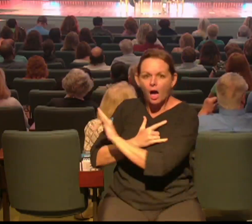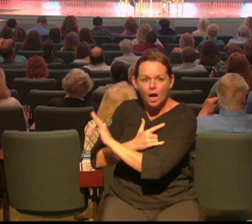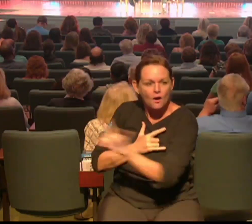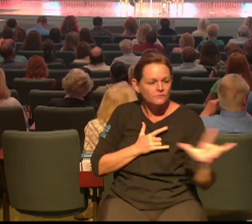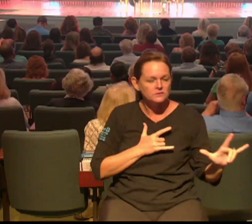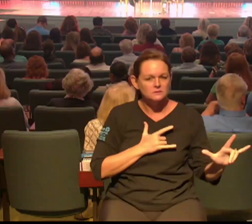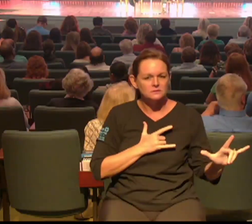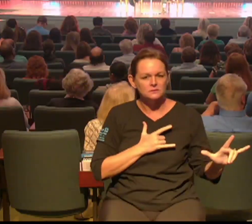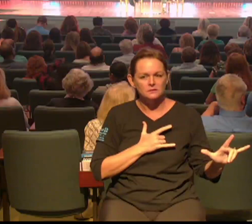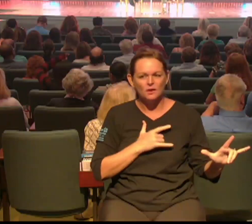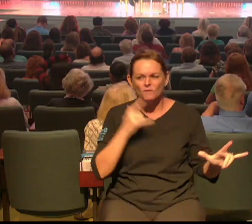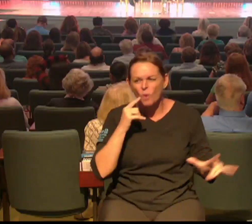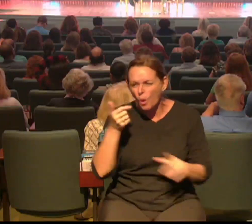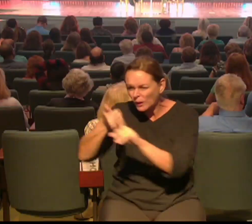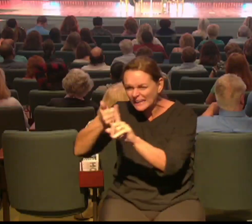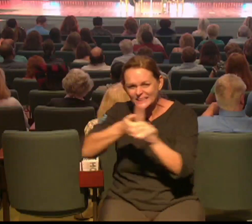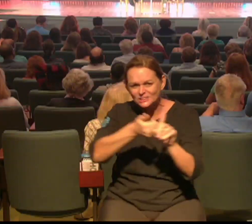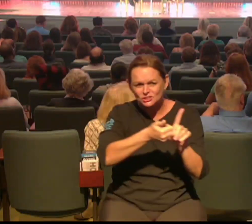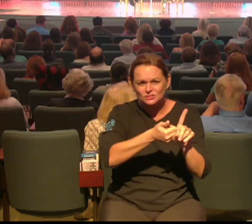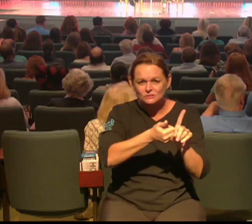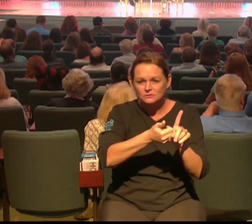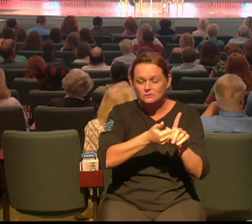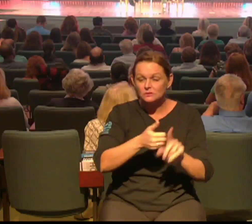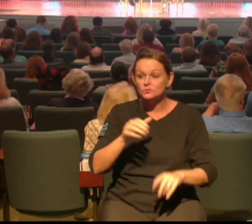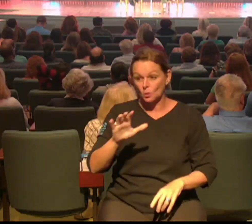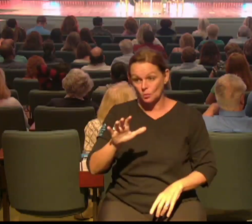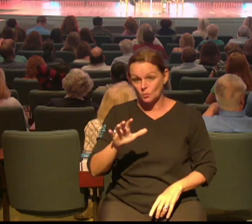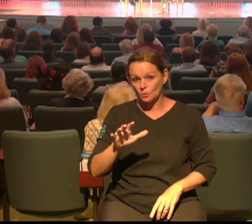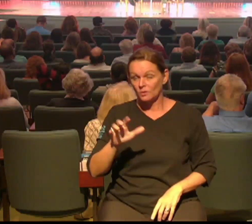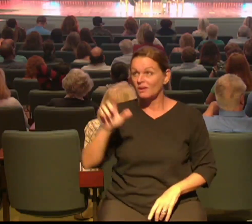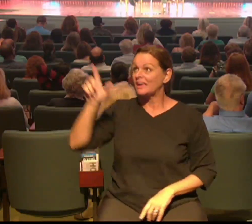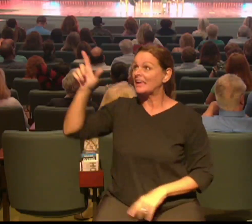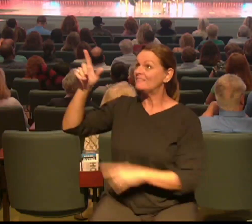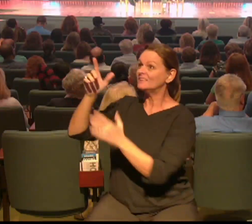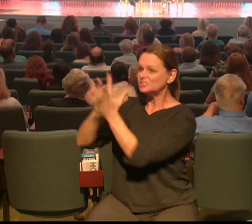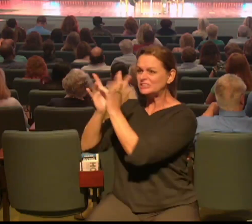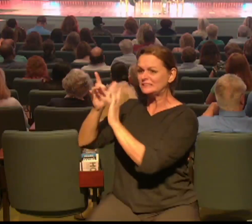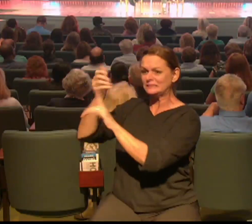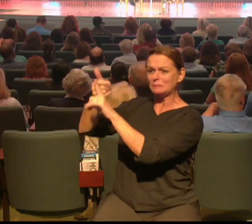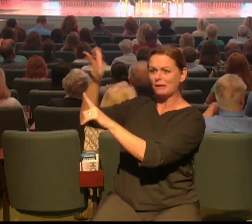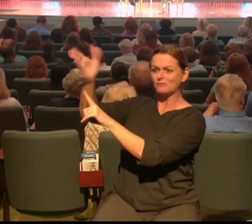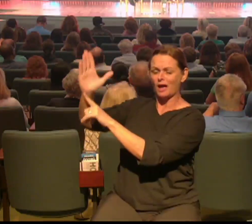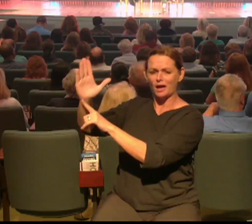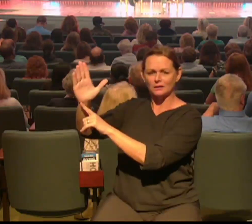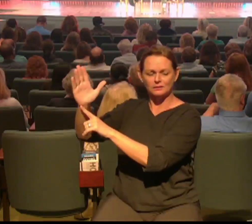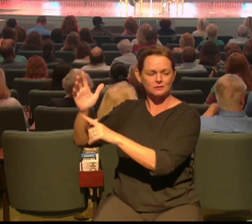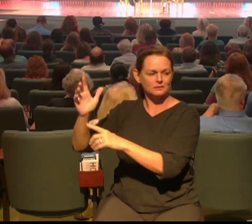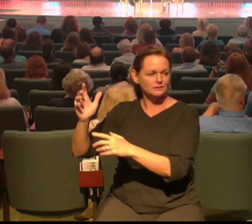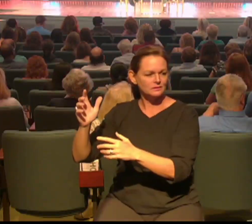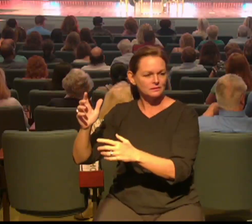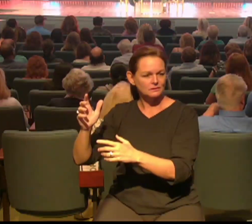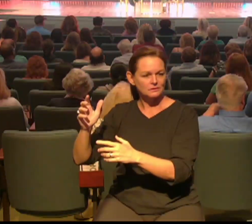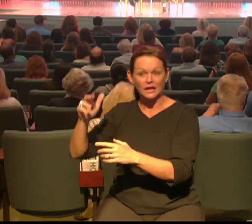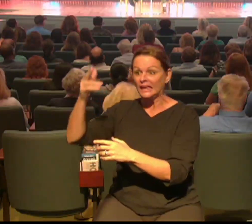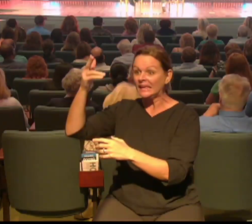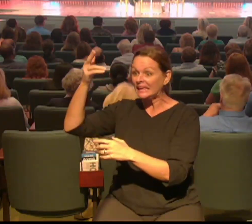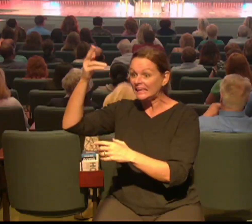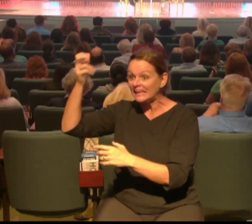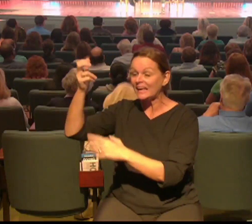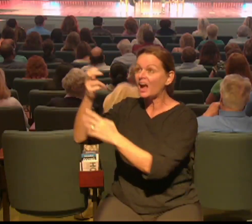humanity, then so will I. Church, you do that so well and we're going to keep doing that. And we. So will we, right? And so in this last week, what we want to look at